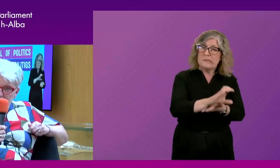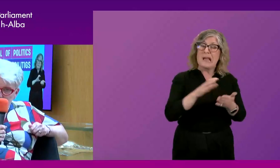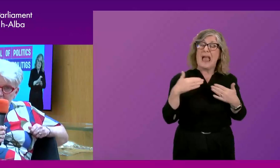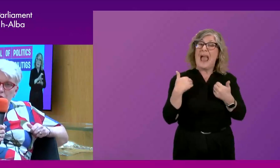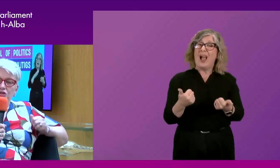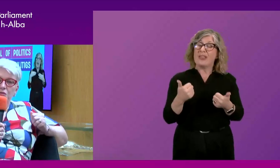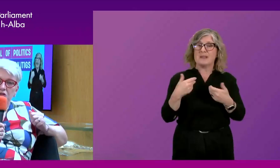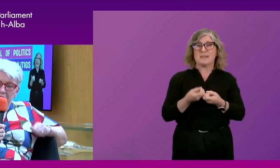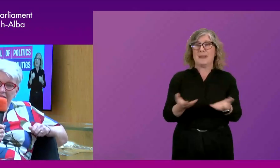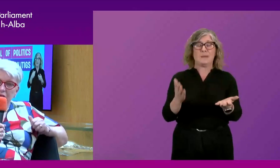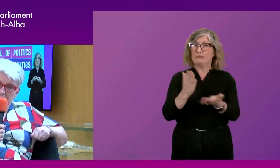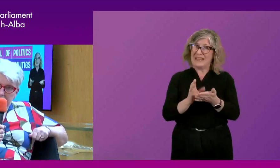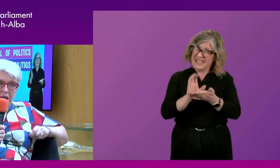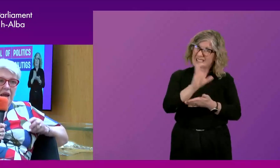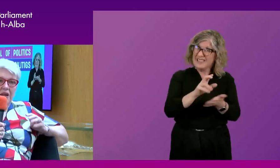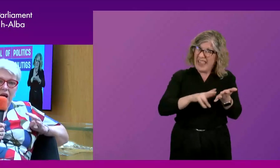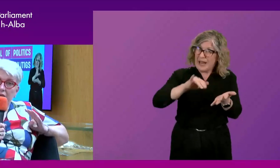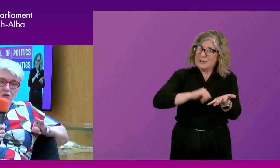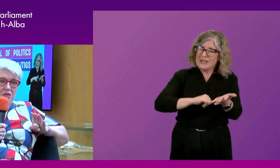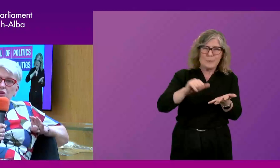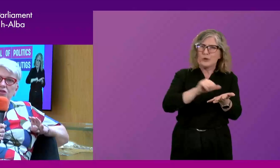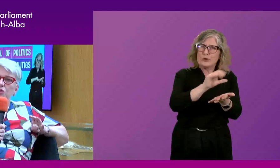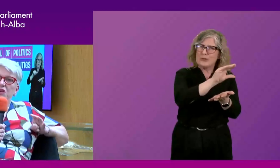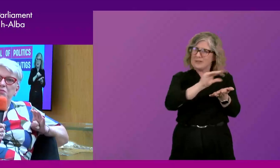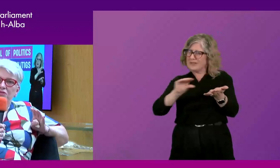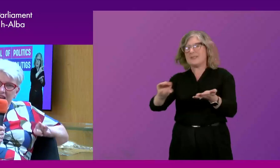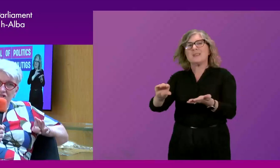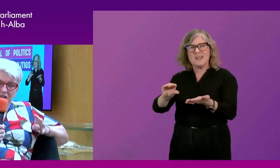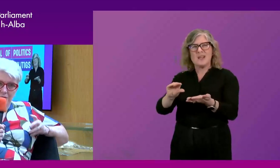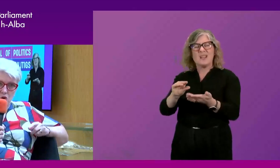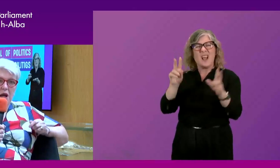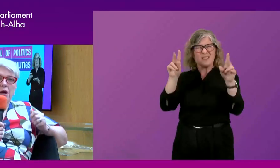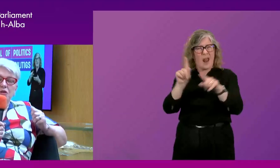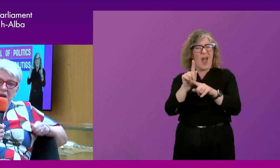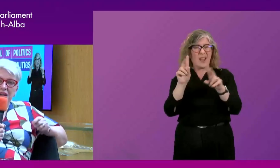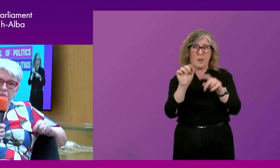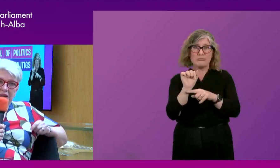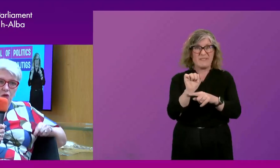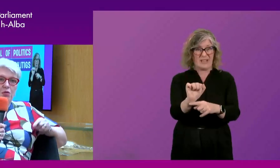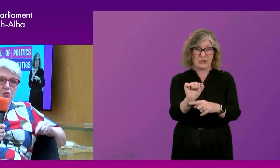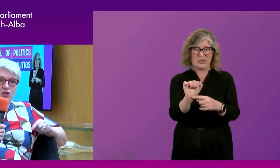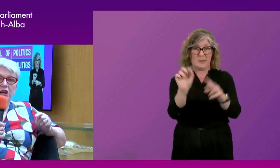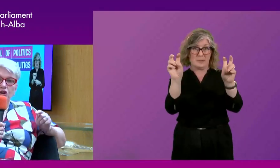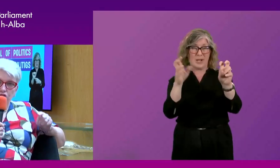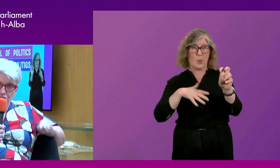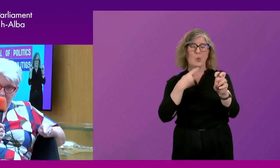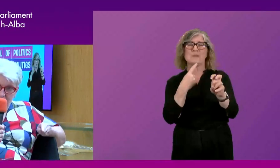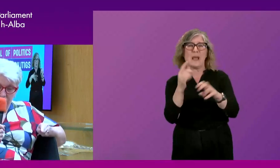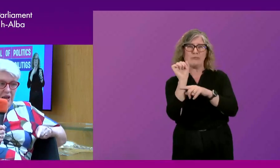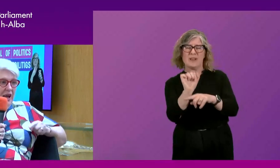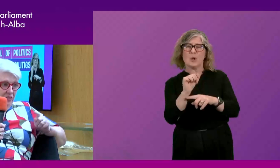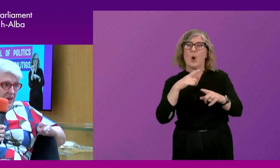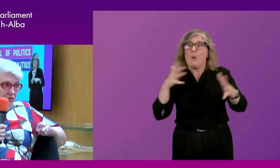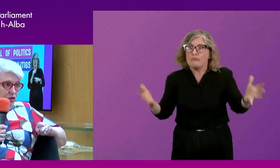NHS. We should be spending money, and I don't even want to use the words prevention anymore, spending money on promoting good